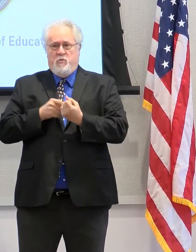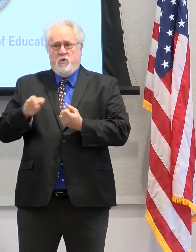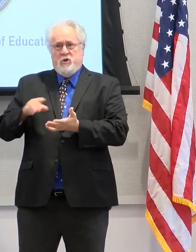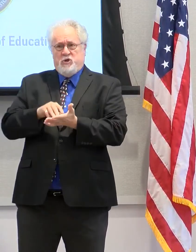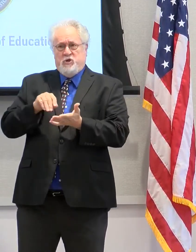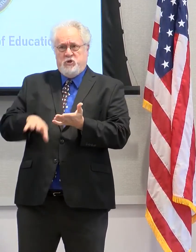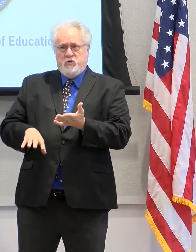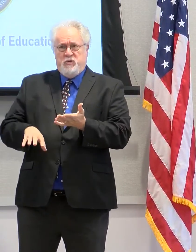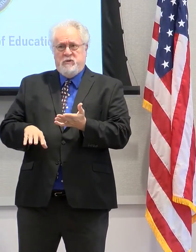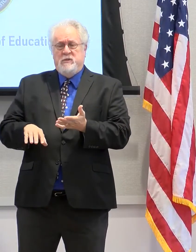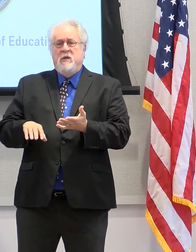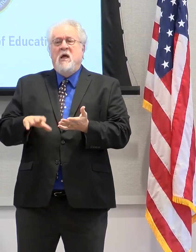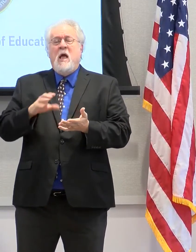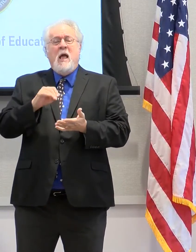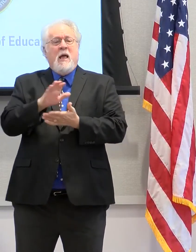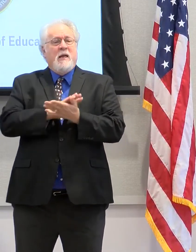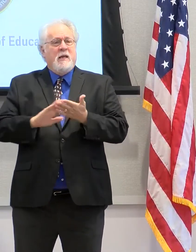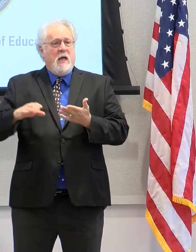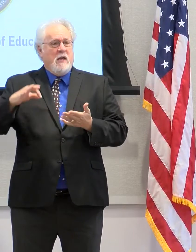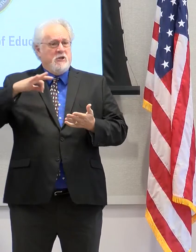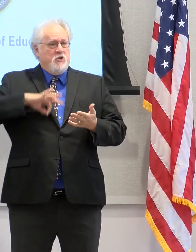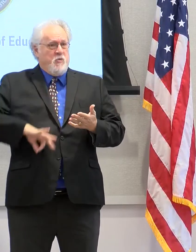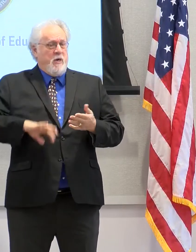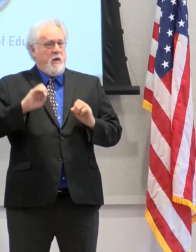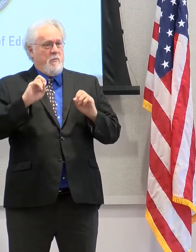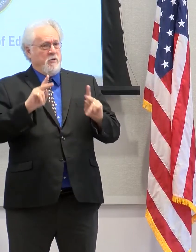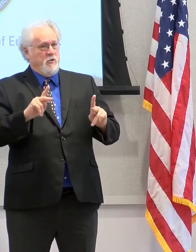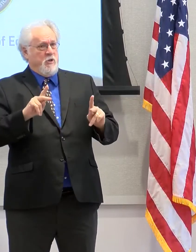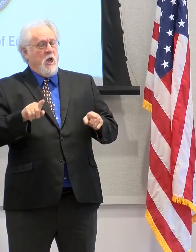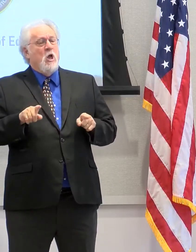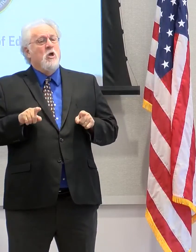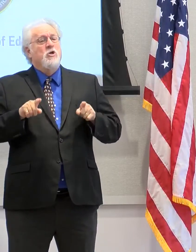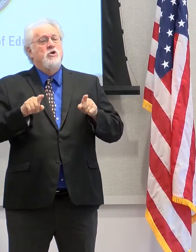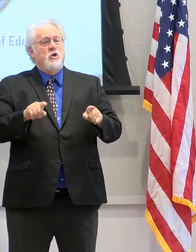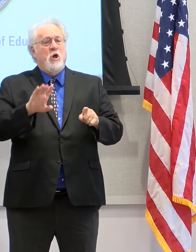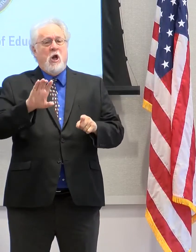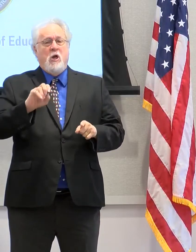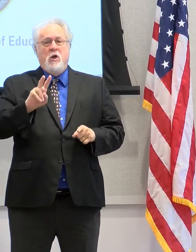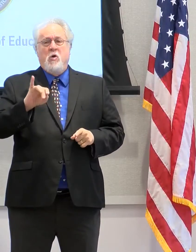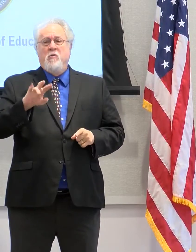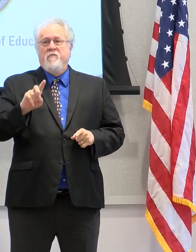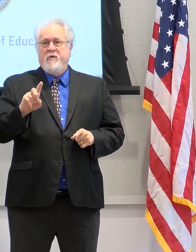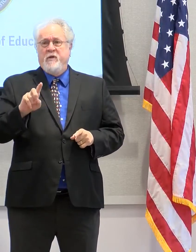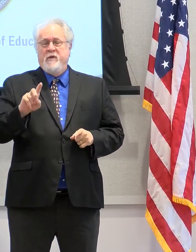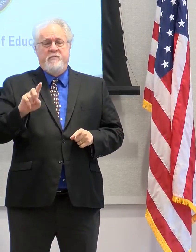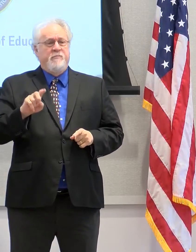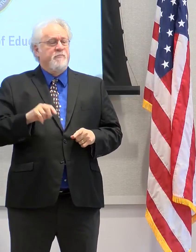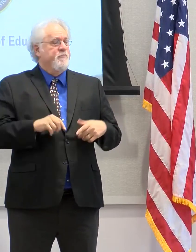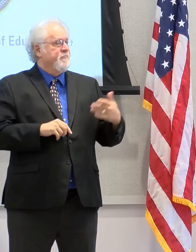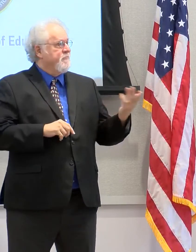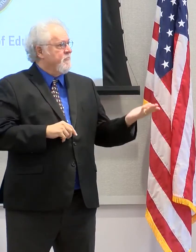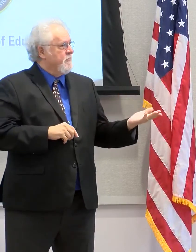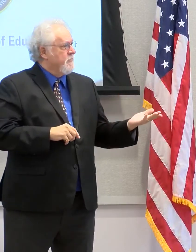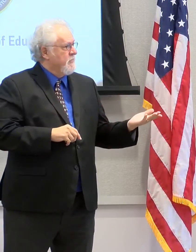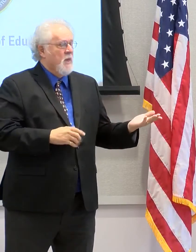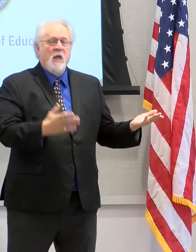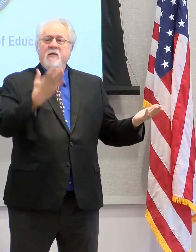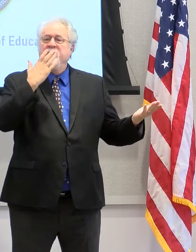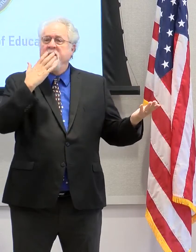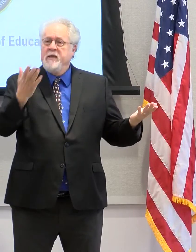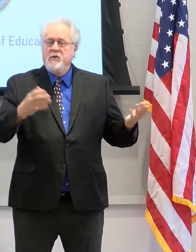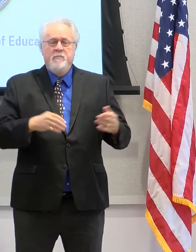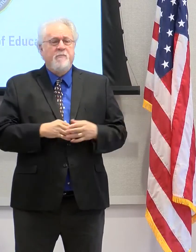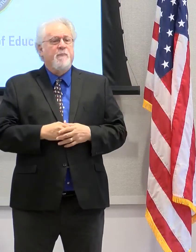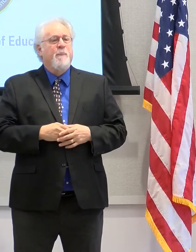and college credit opportunities during the COVID-19 pandemic period? Great. Thank you.